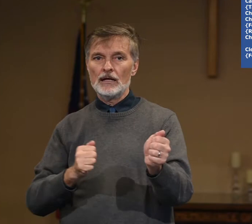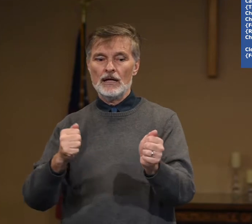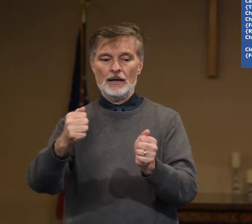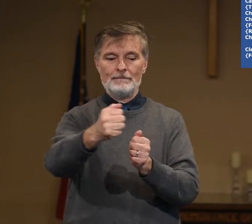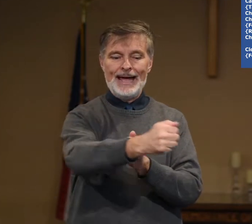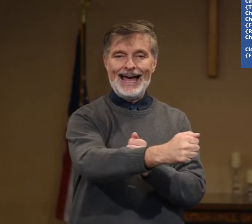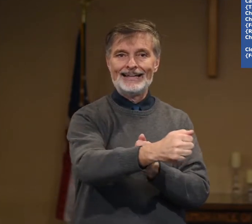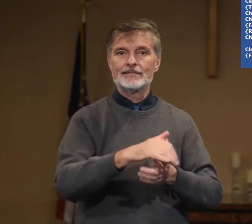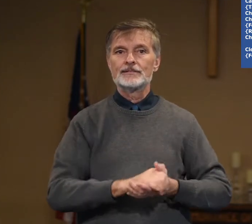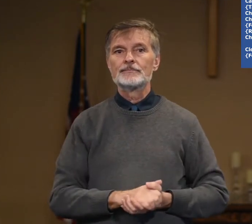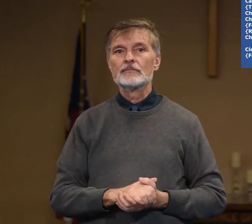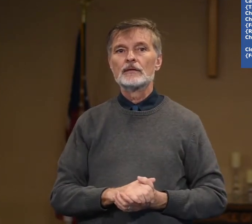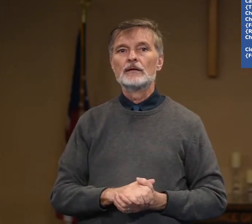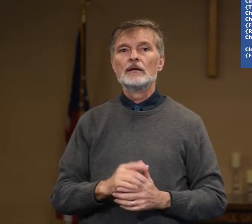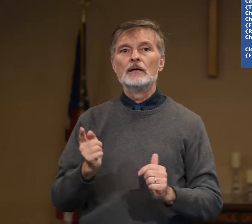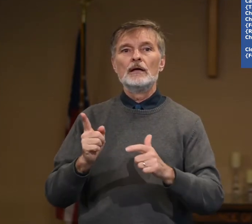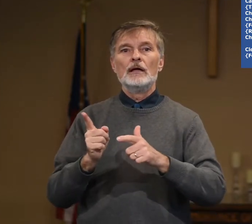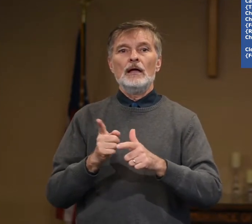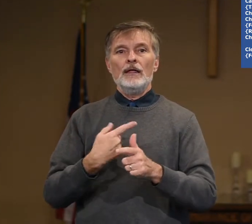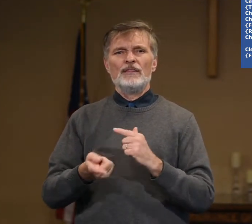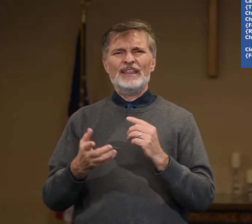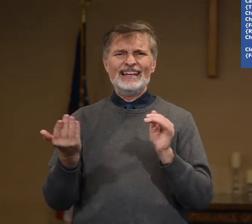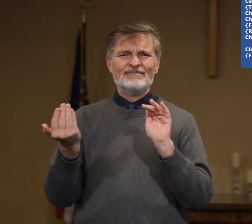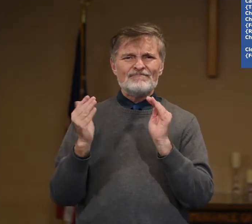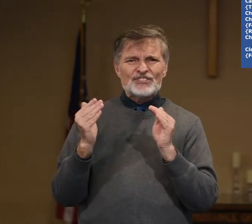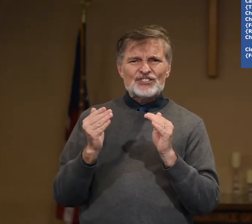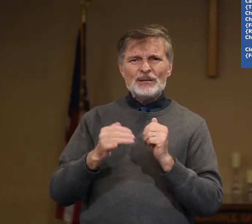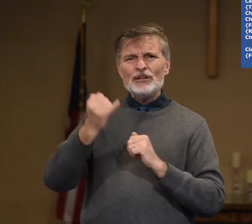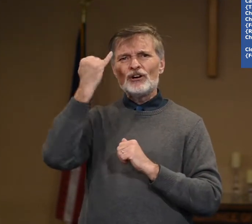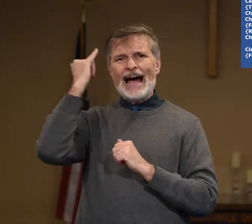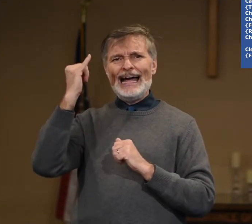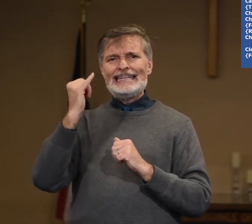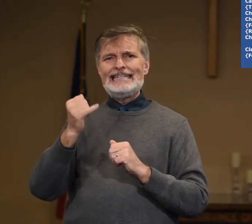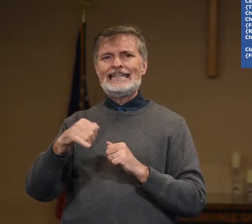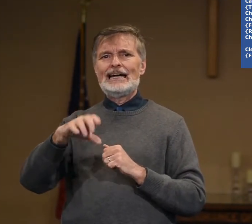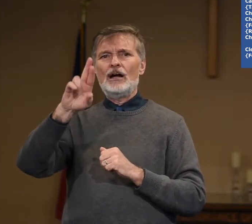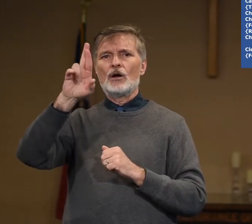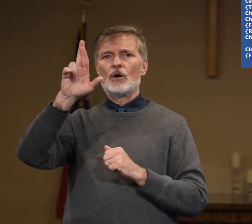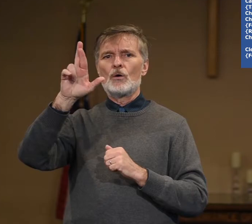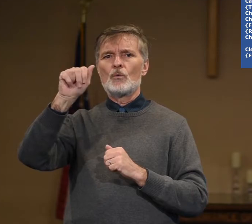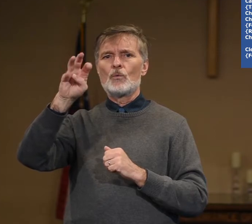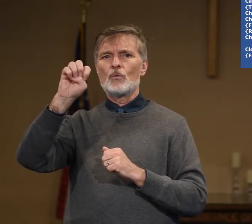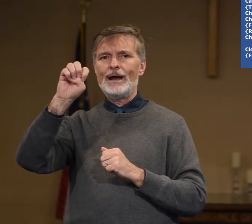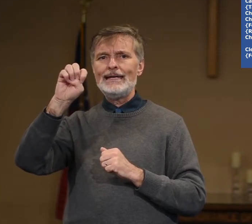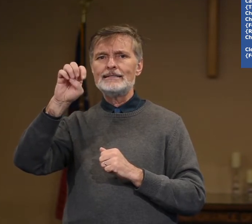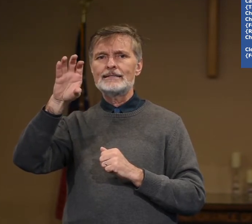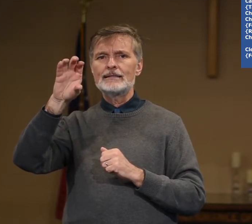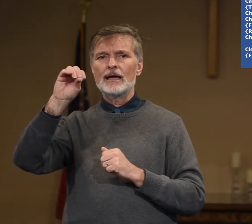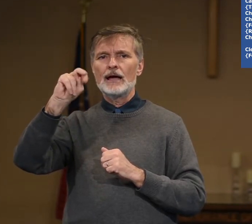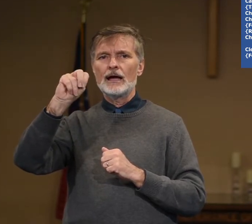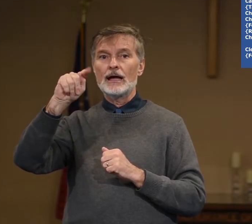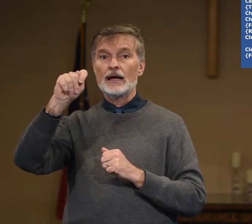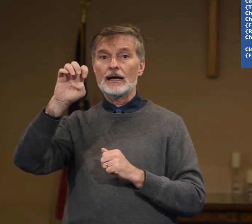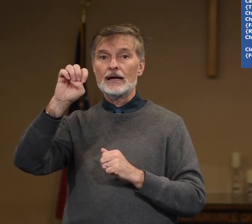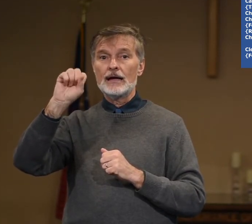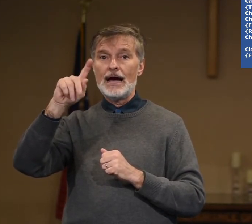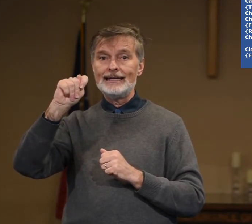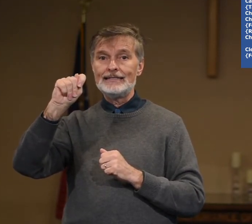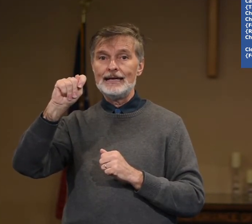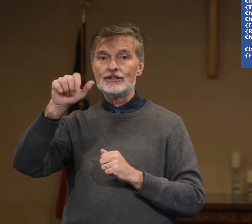pass. Then similar idea, race, contest,